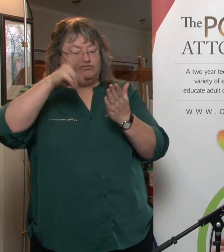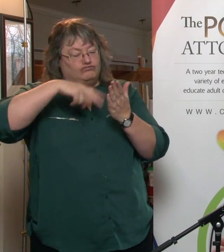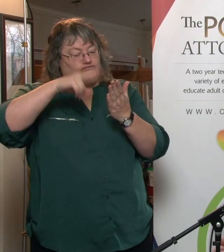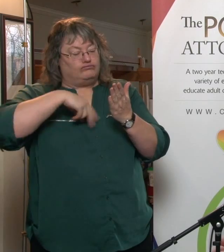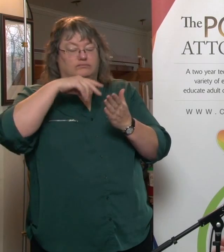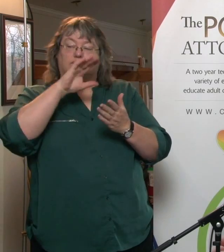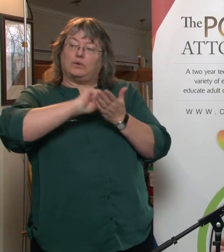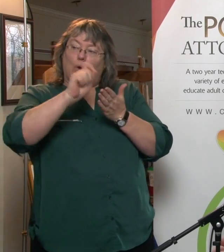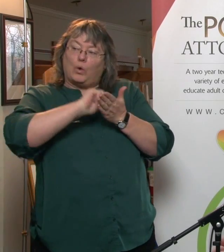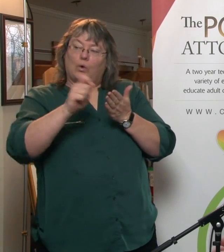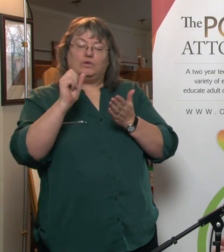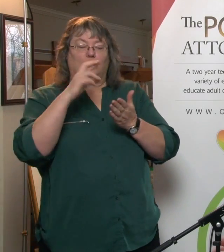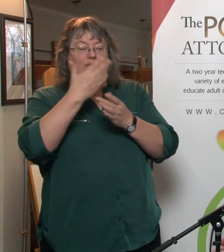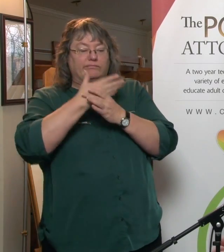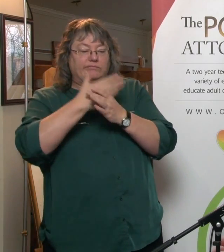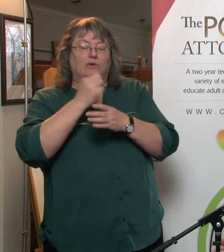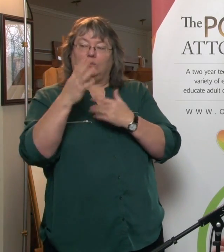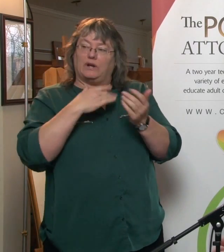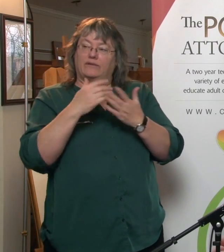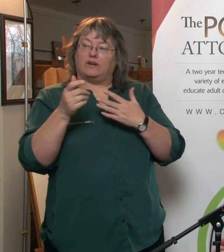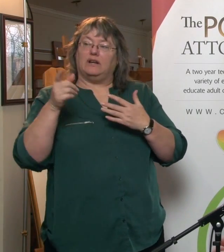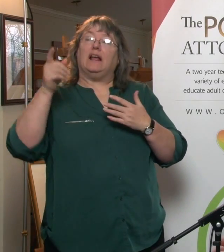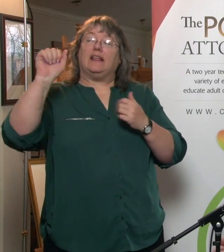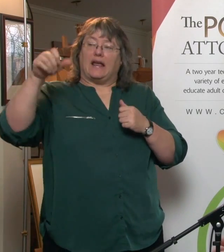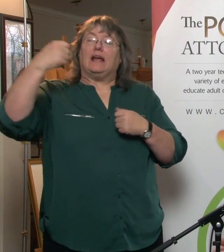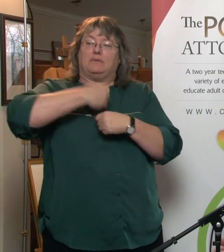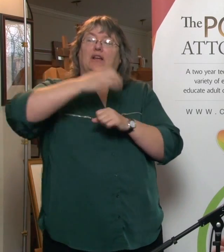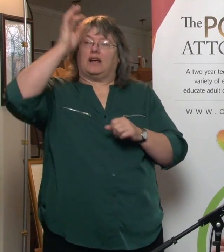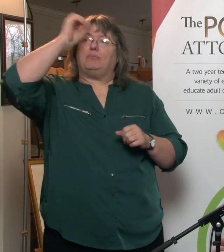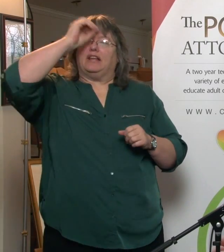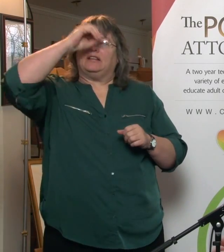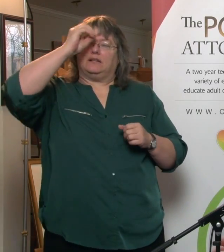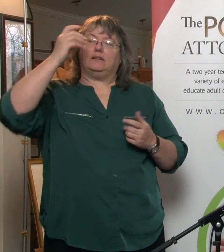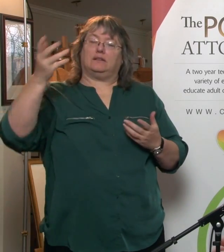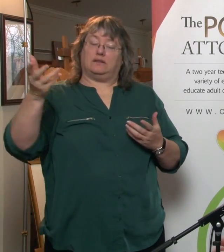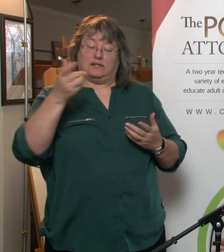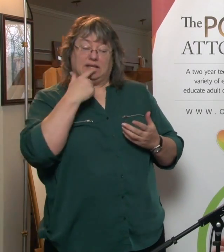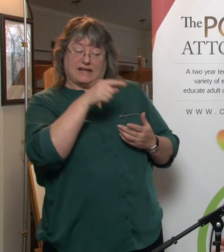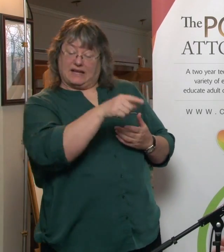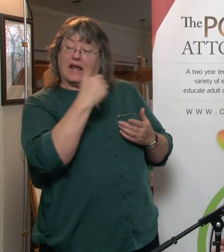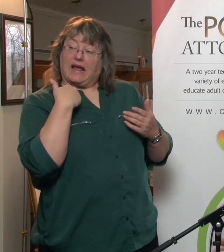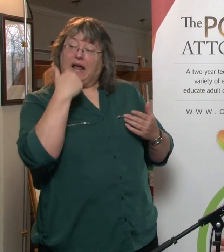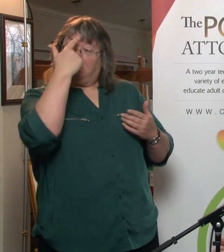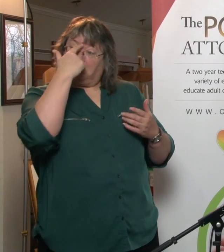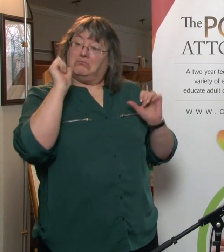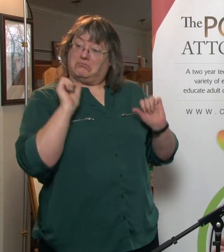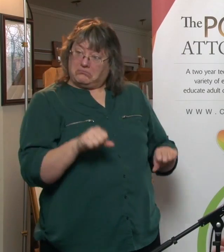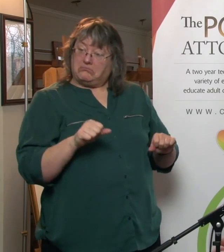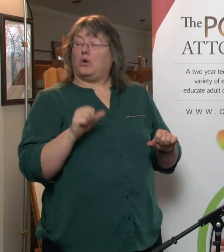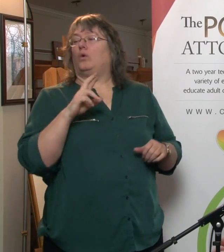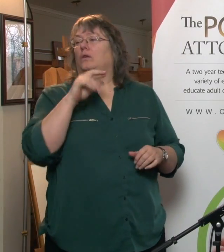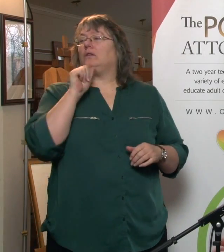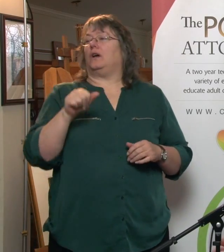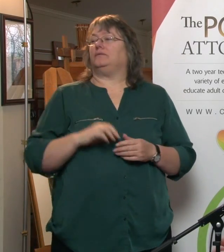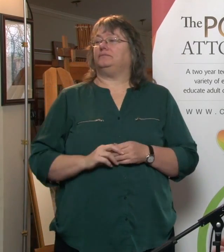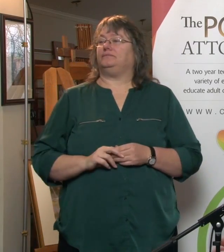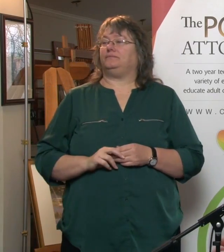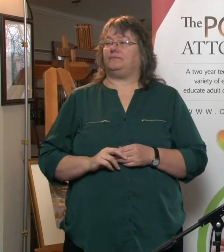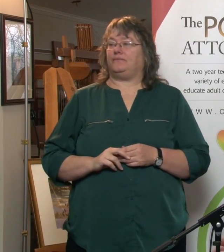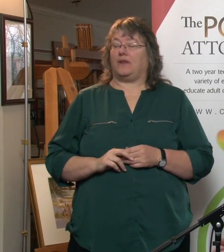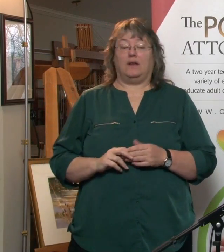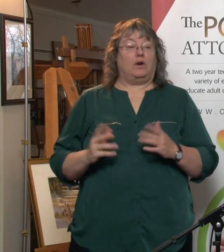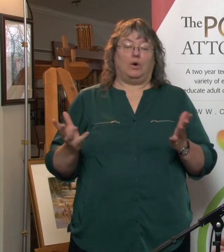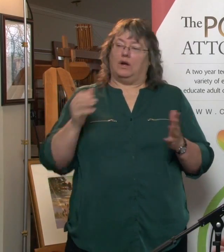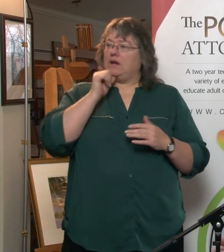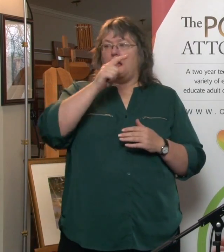various sequence of events, they can actually opine on whether or not that person had capacity back then. So, again, certainly